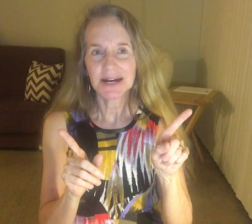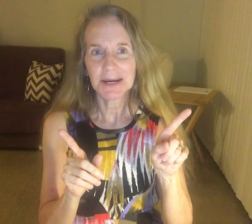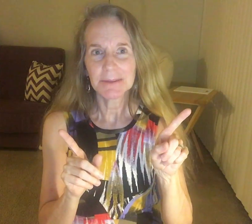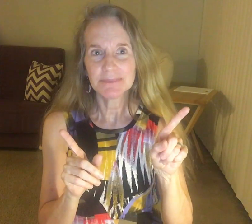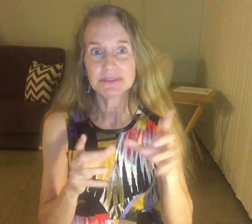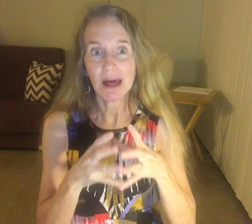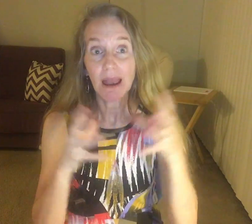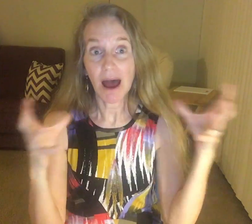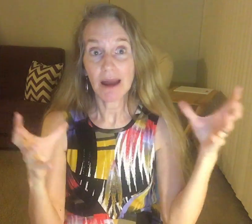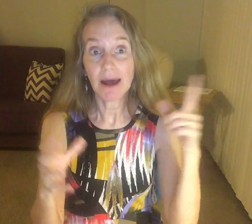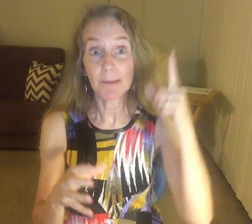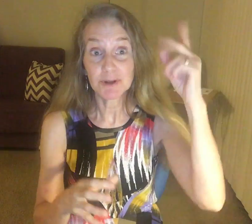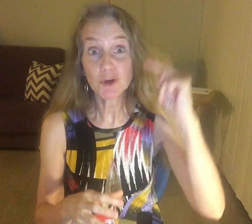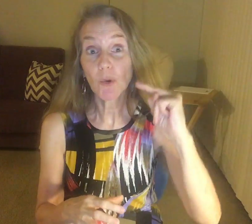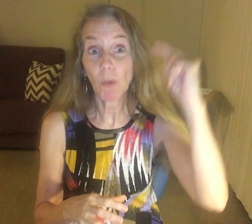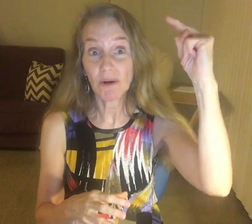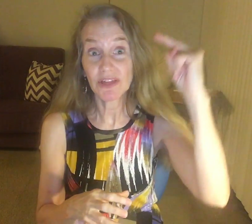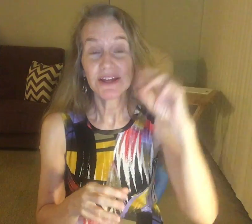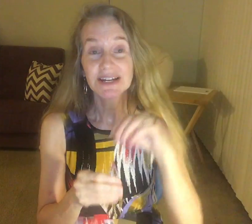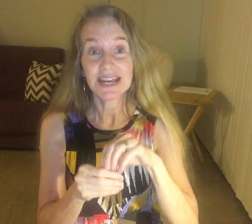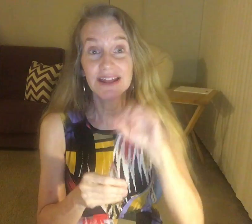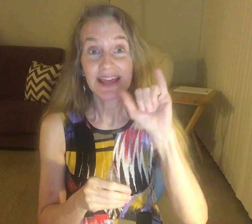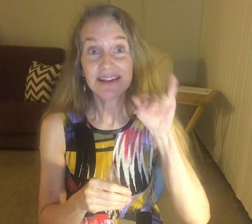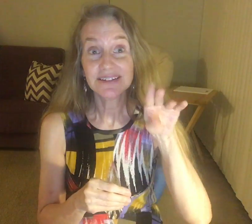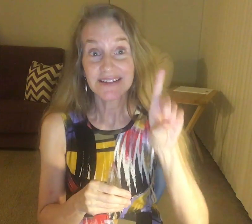I got out of New York, Indiana.